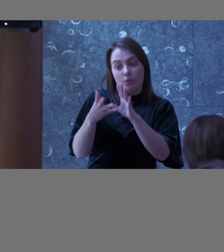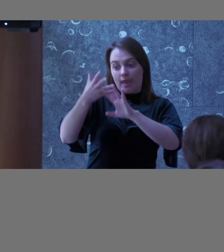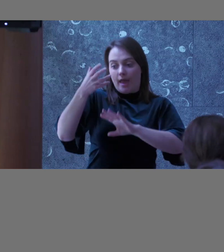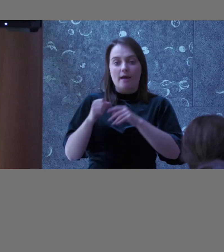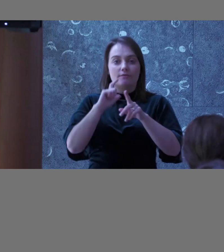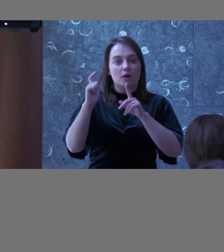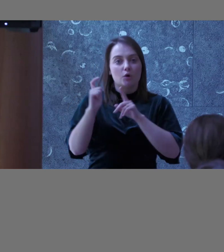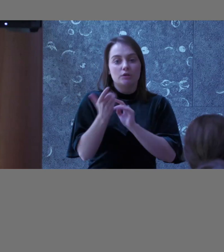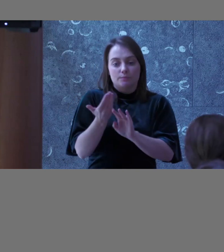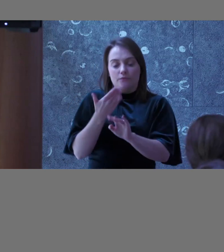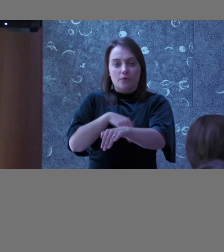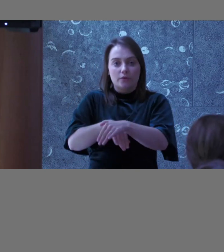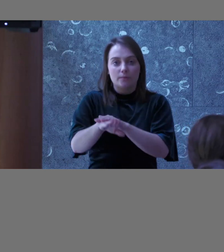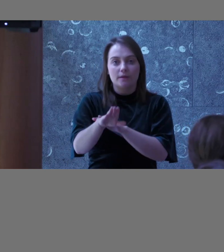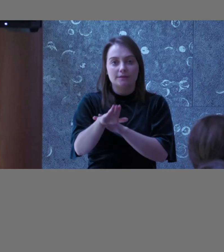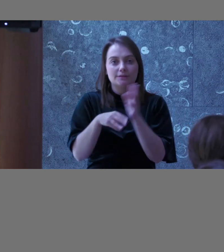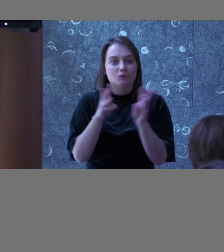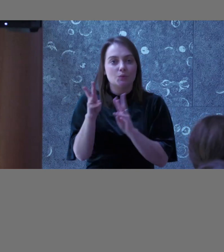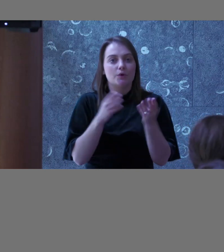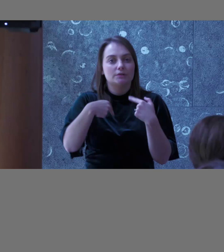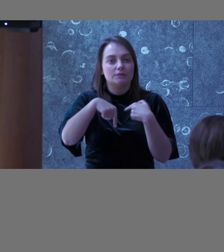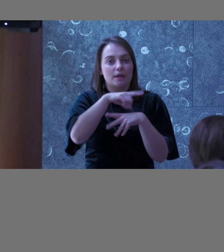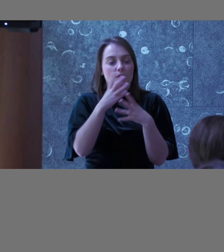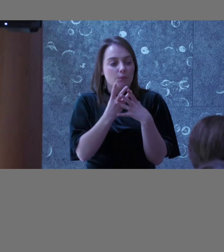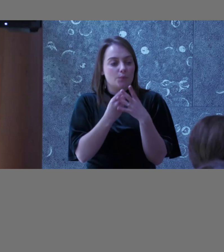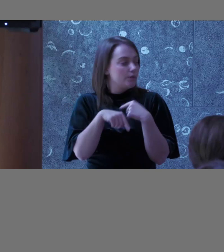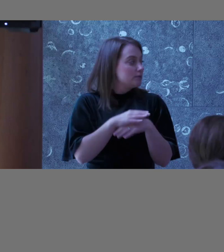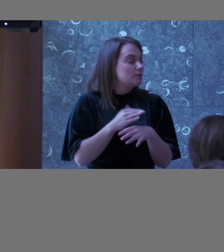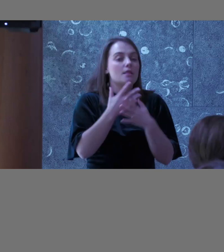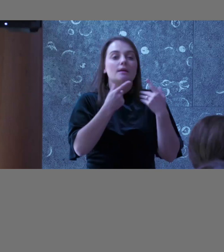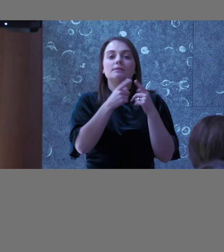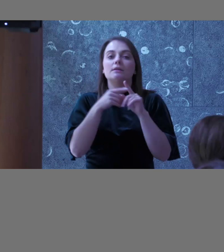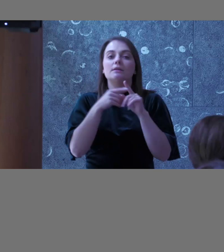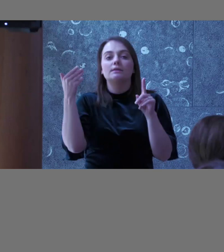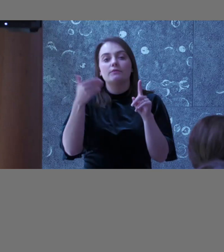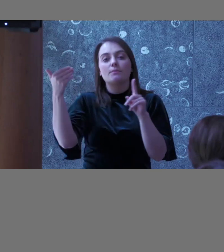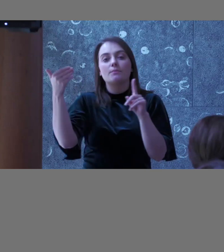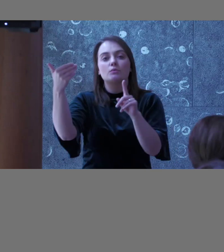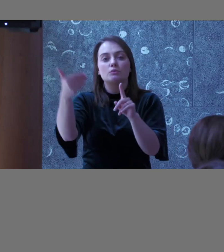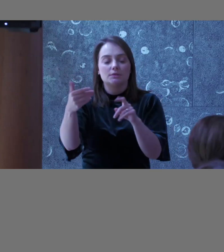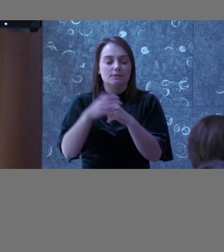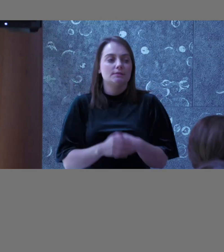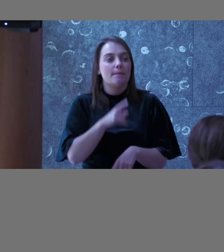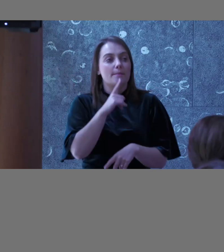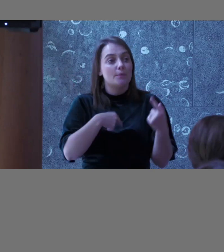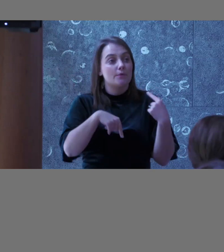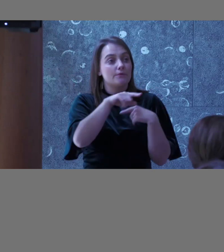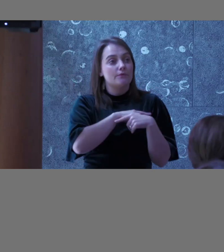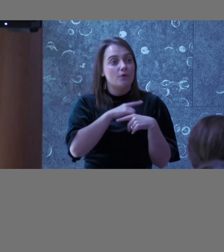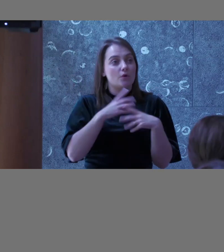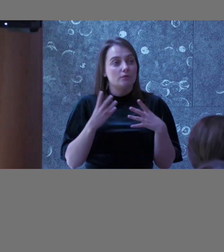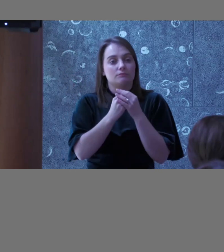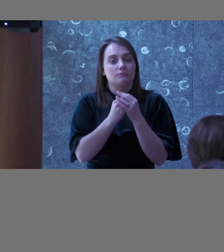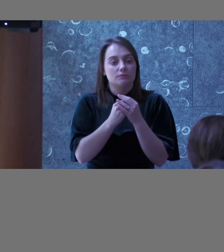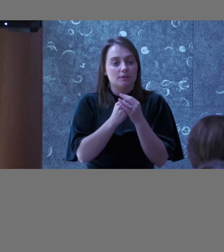culture that we want to go for, so there's a lot of different ways you can approach it in that sense, but yeah, for us, it's been iteratively